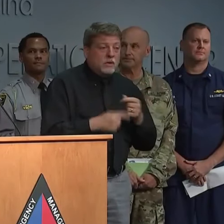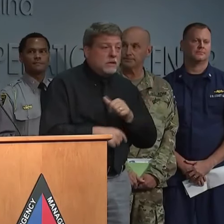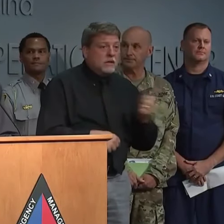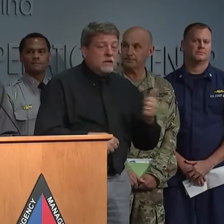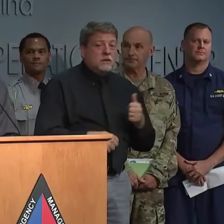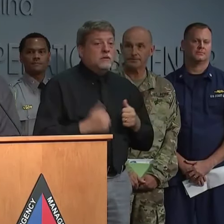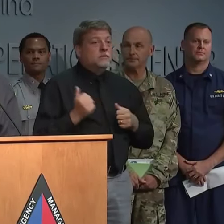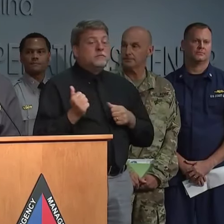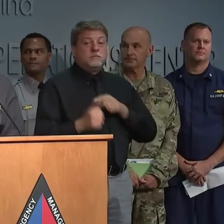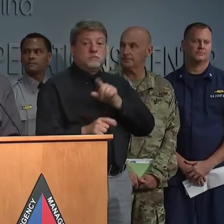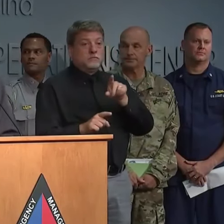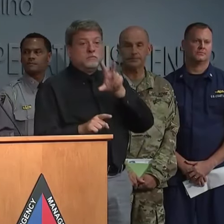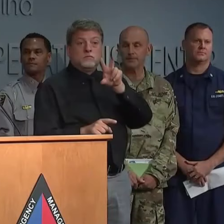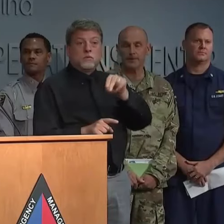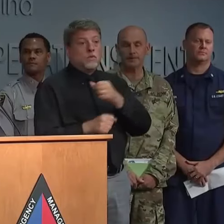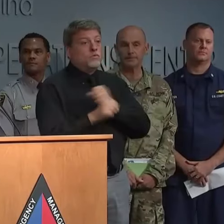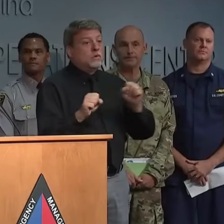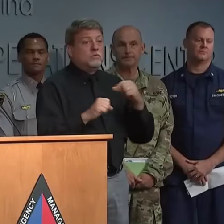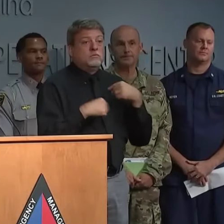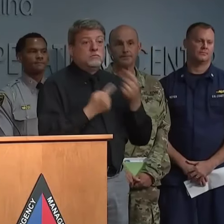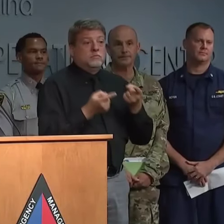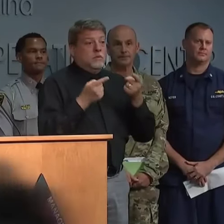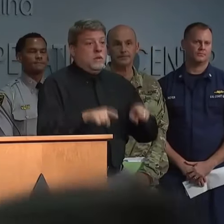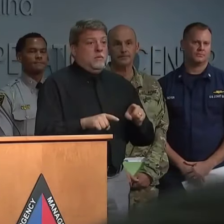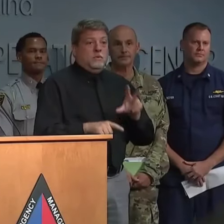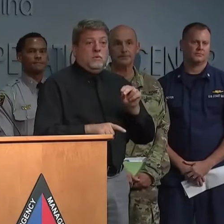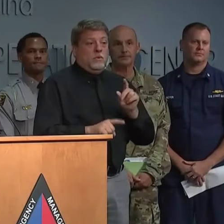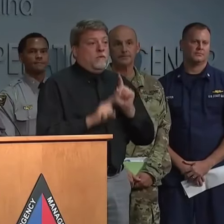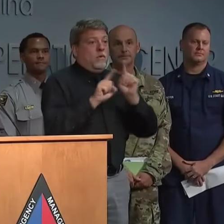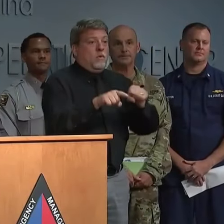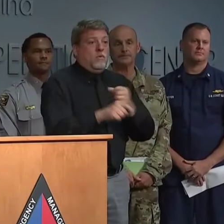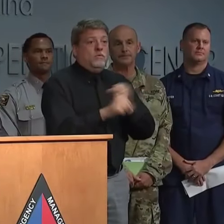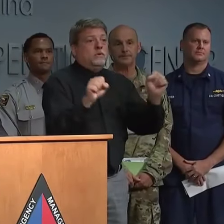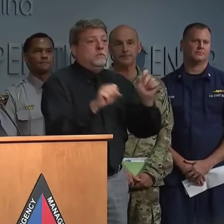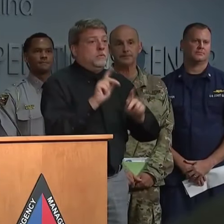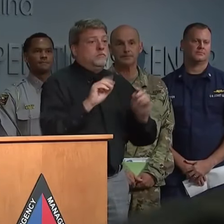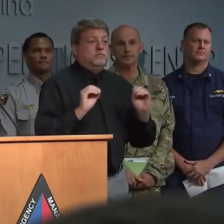We don't have any rescues that have occurred thus far, no.